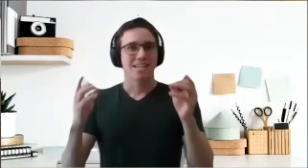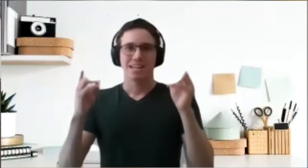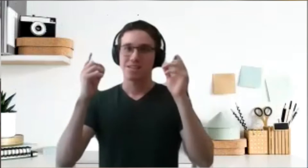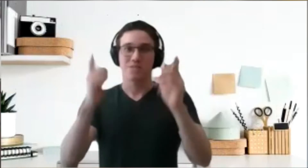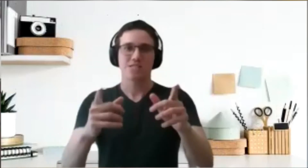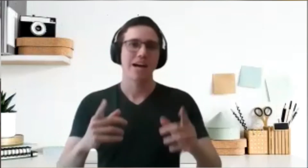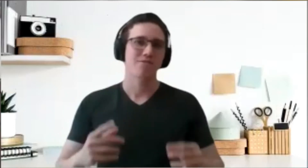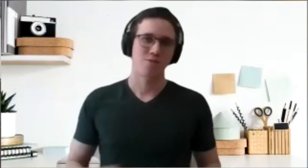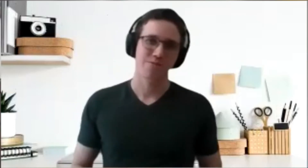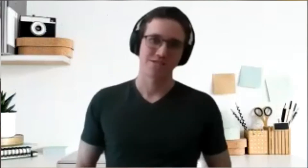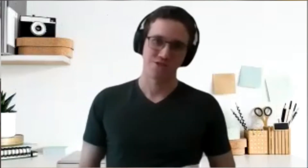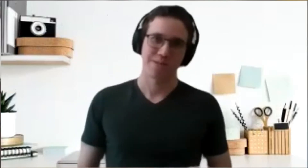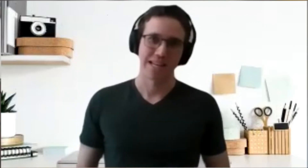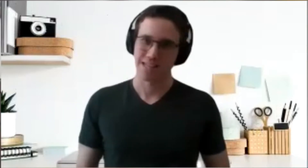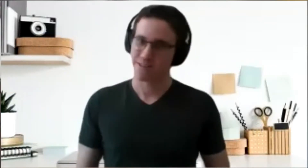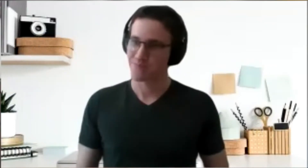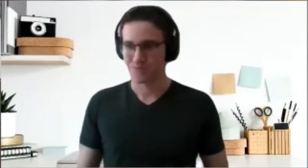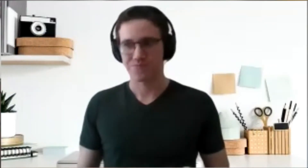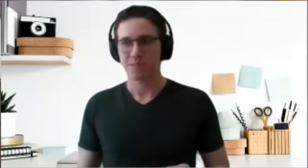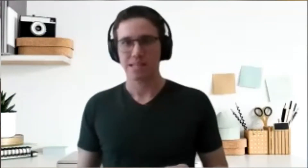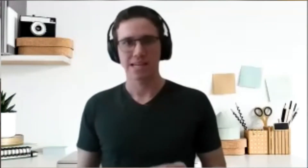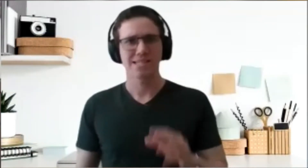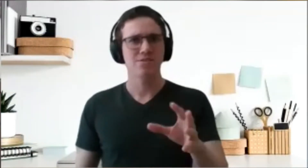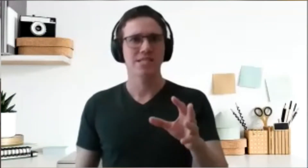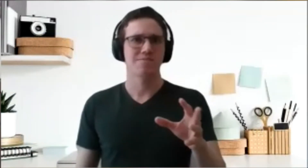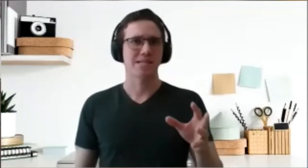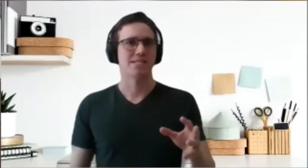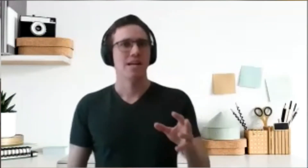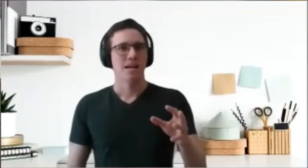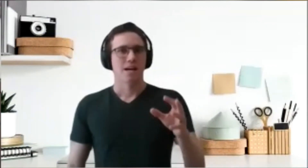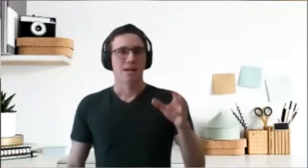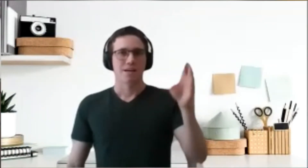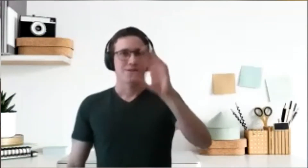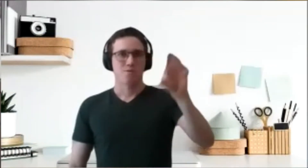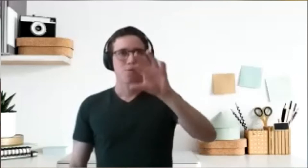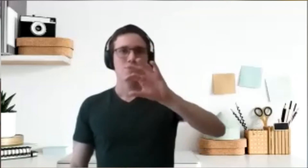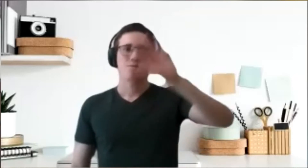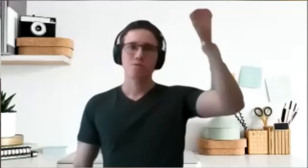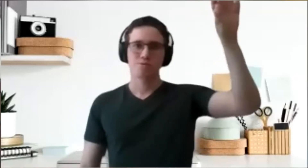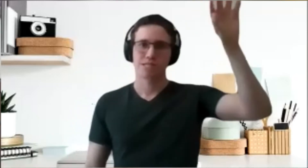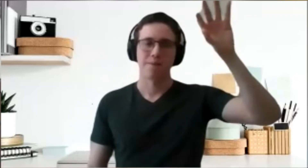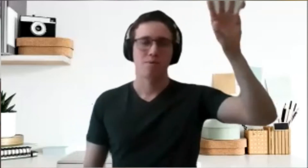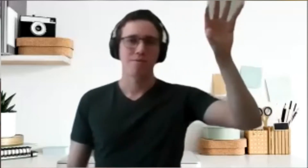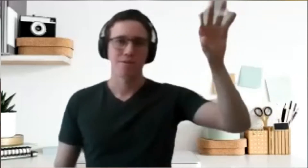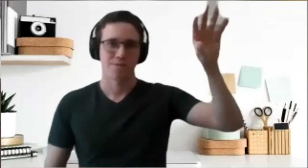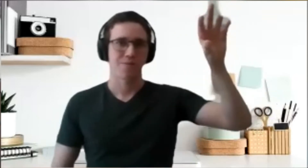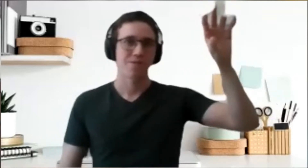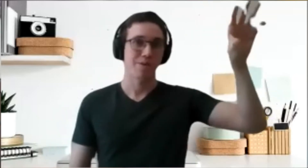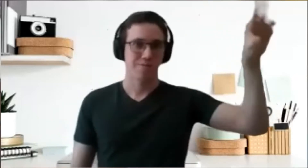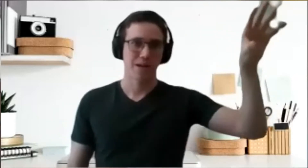you need to have your own reasons to be that. I'll tell you this because your role goes above your VP of PR